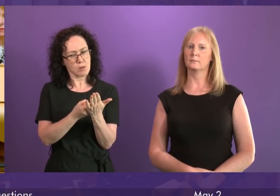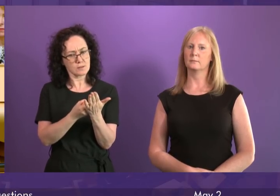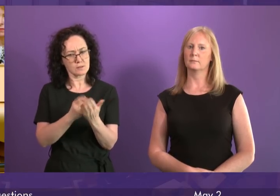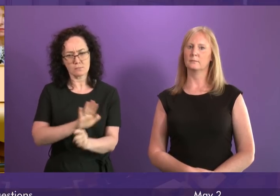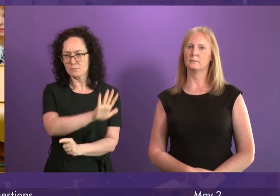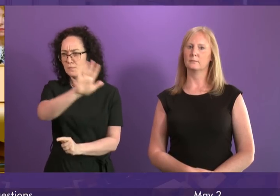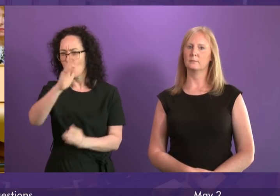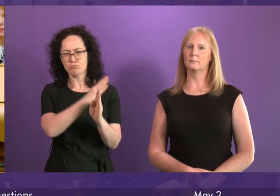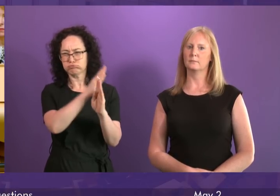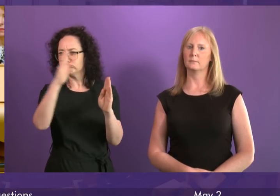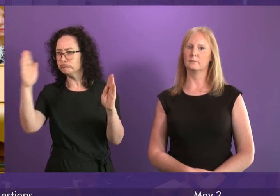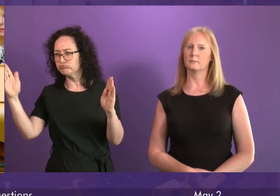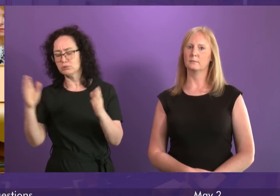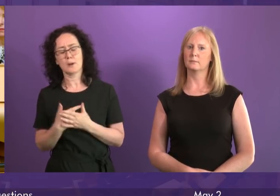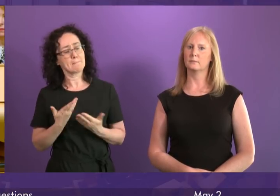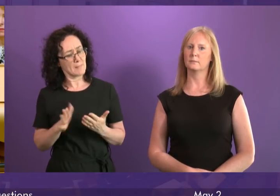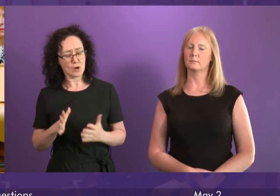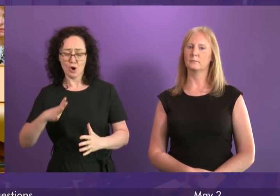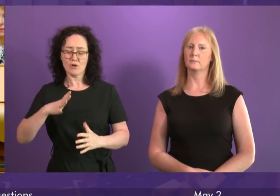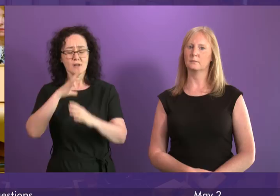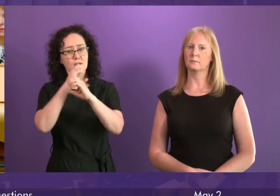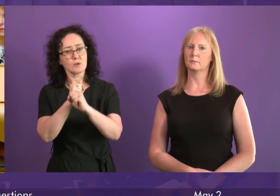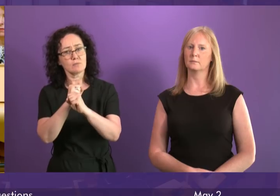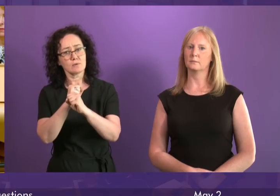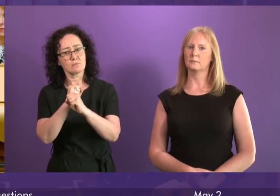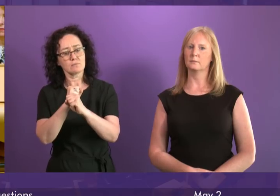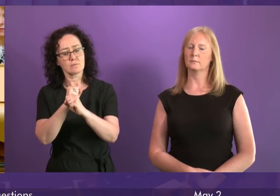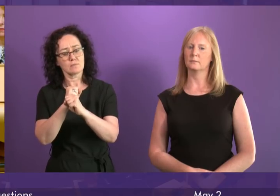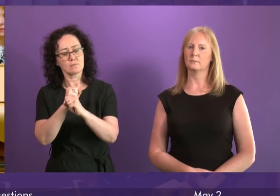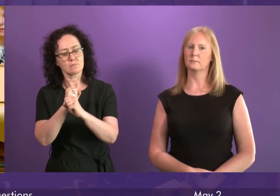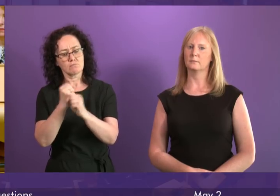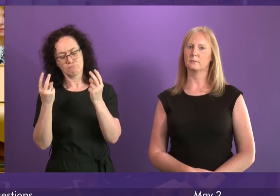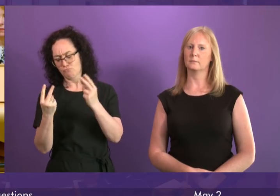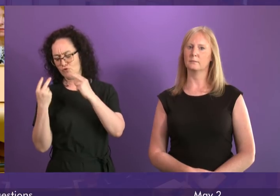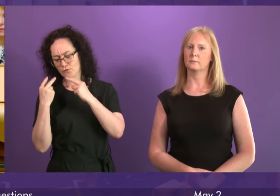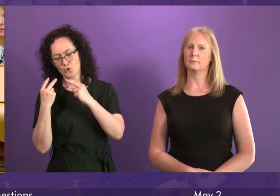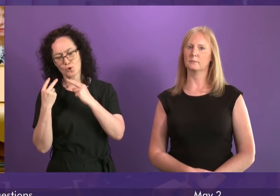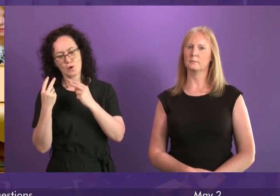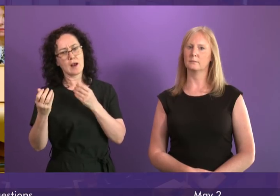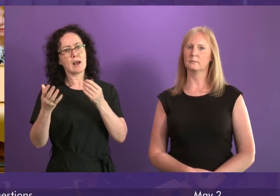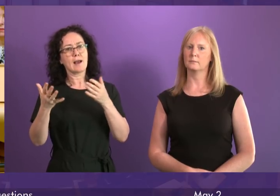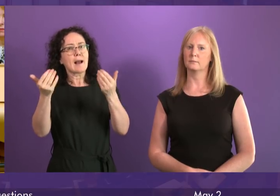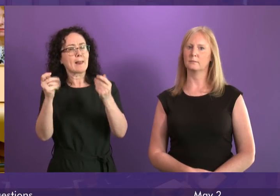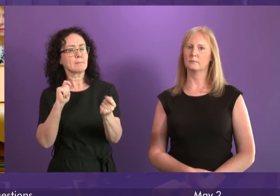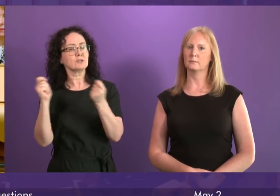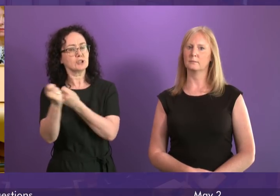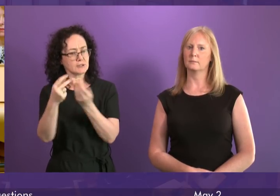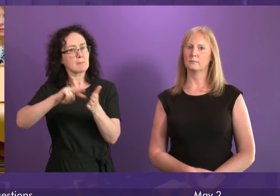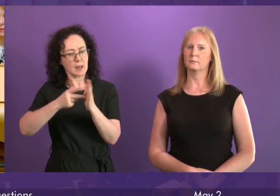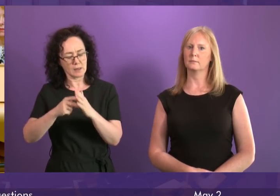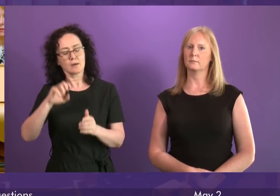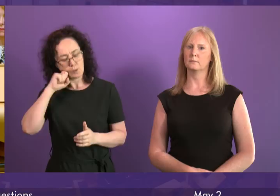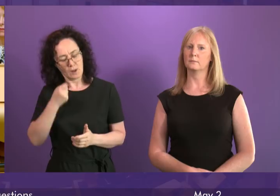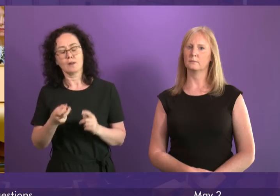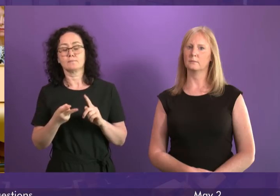We have committed to publishing a revised climate change plan within six months of the new legislation being passed, something the